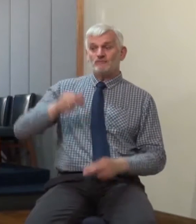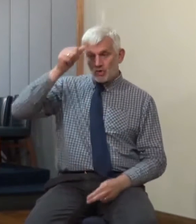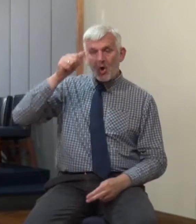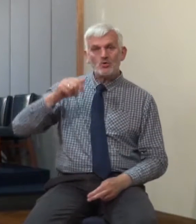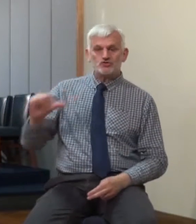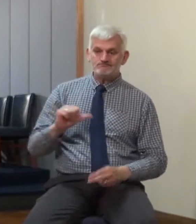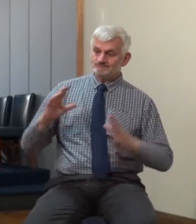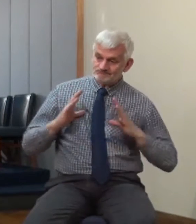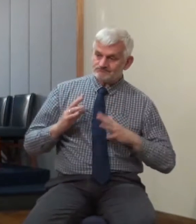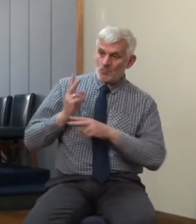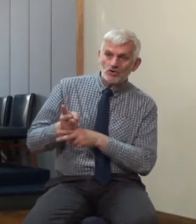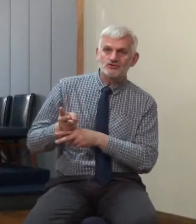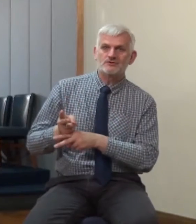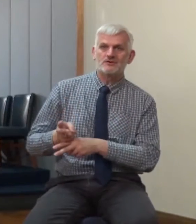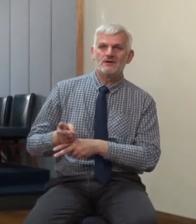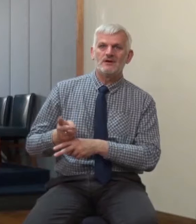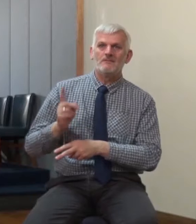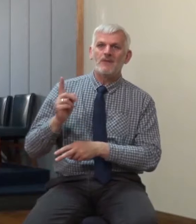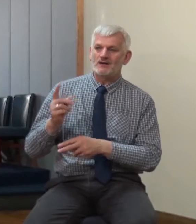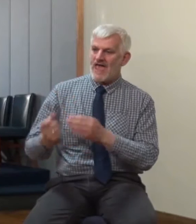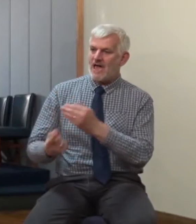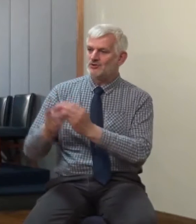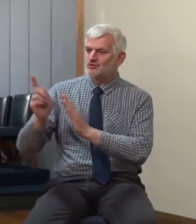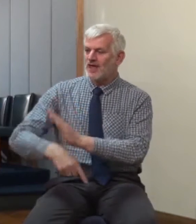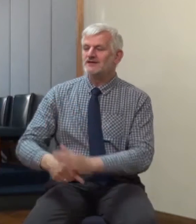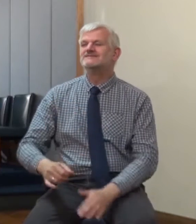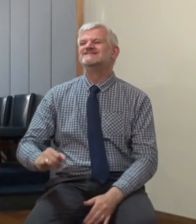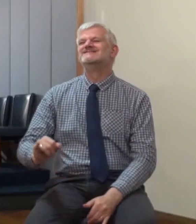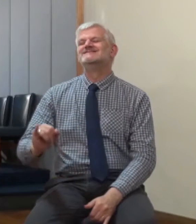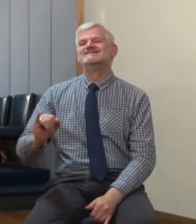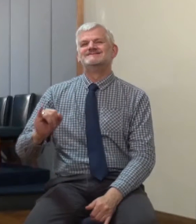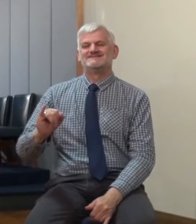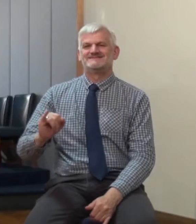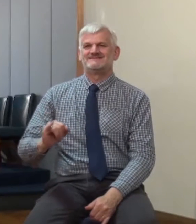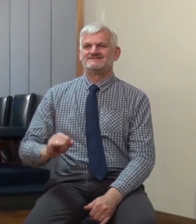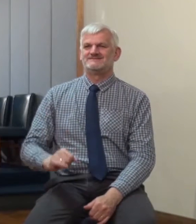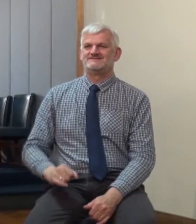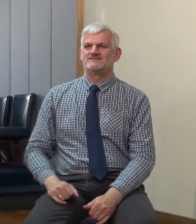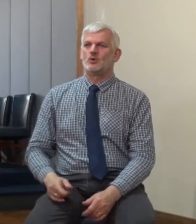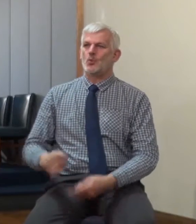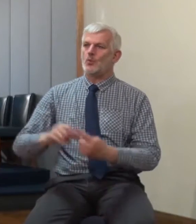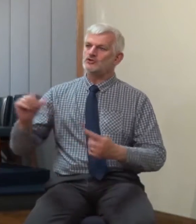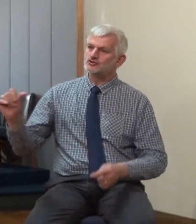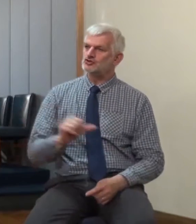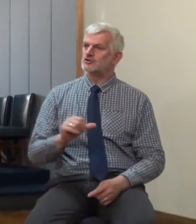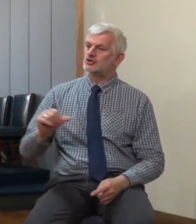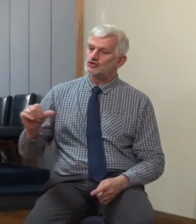it's too late when it's happened. So there has to be a ministry of warning and there has to be